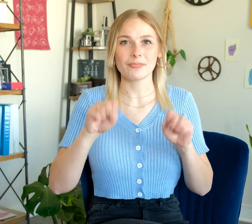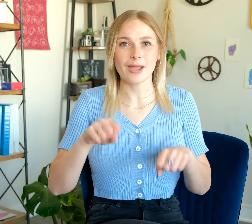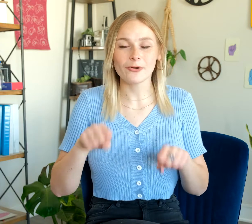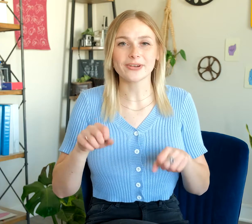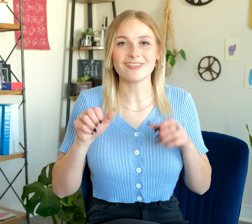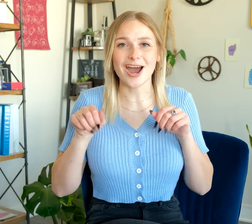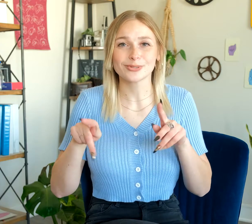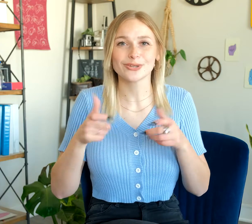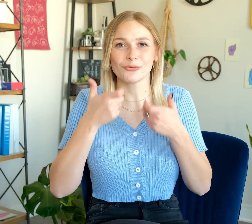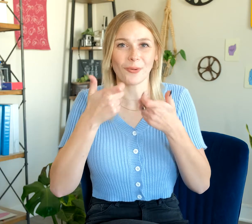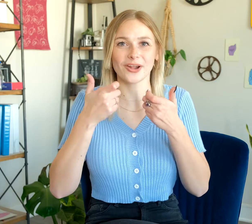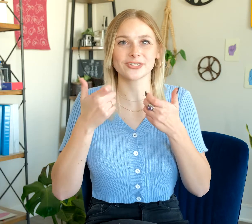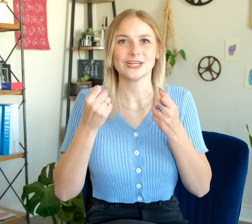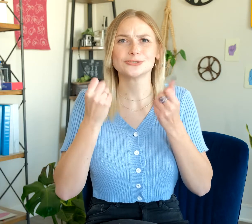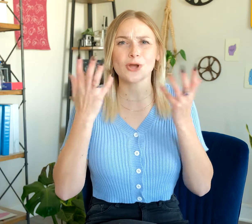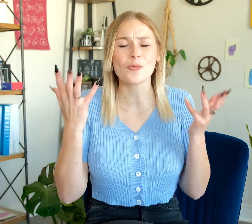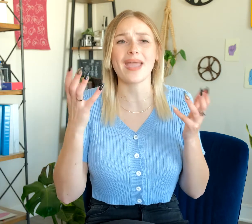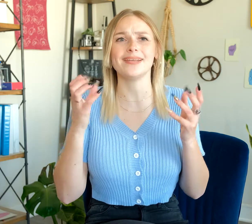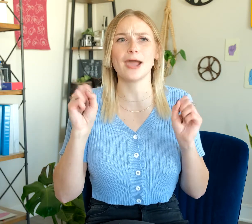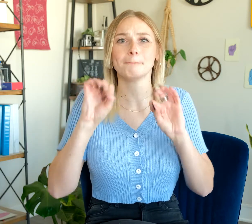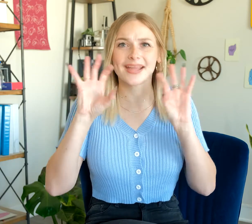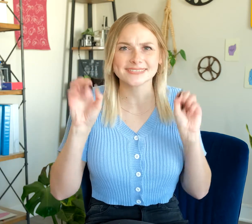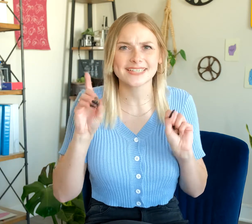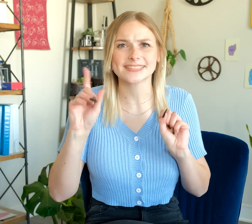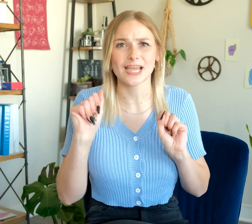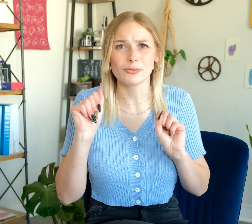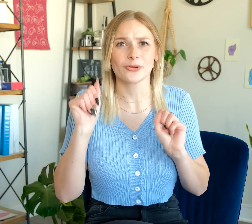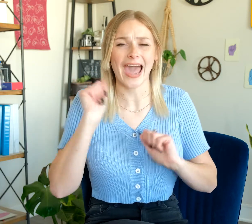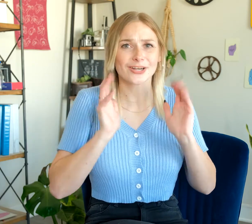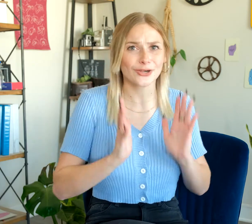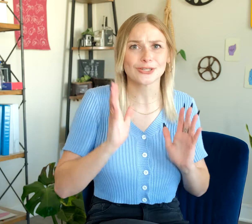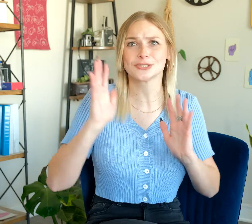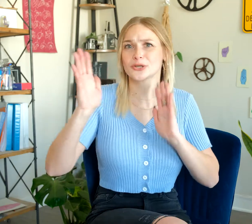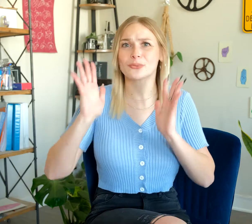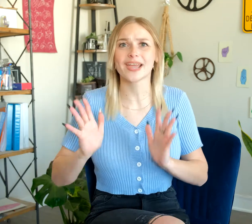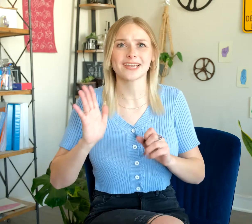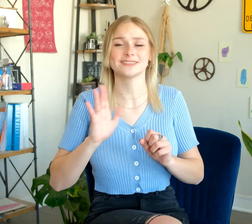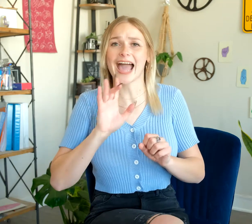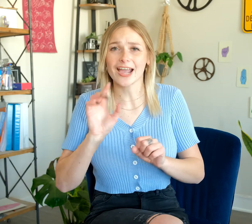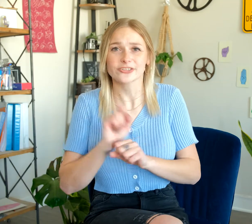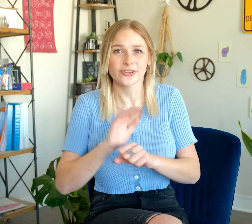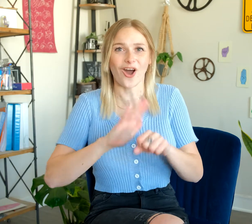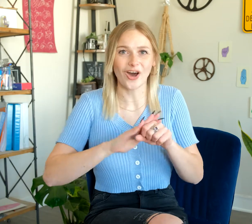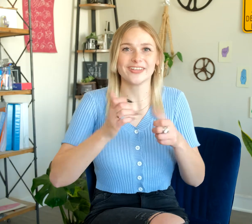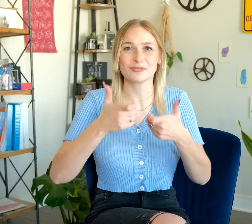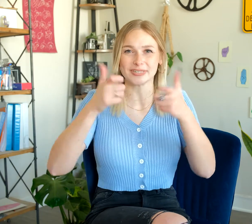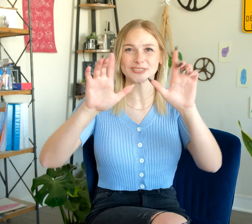I'm able to actually watch so many amazing disabled actors and creatives actually on the book